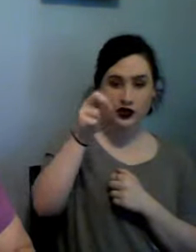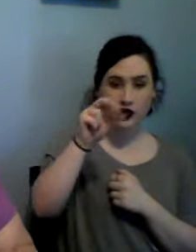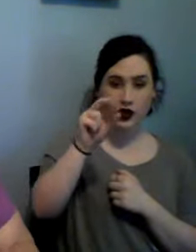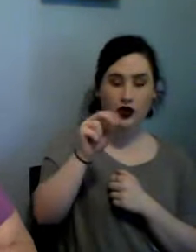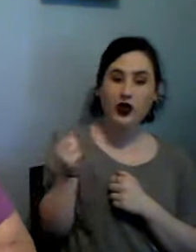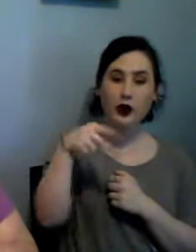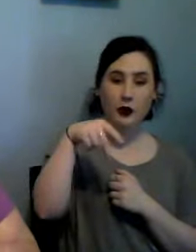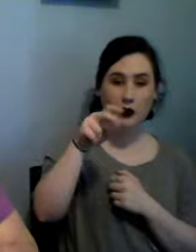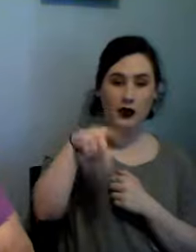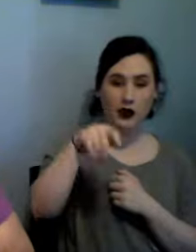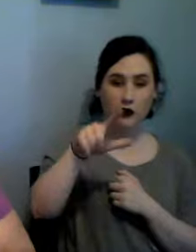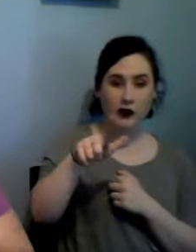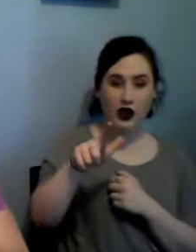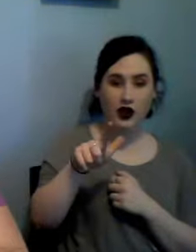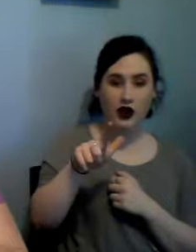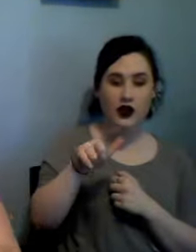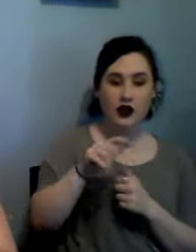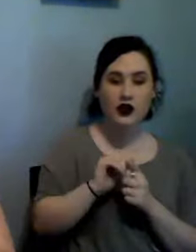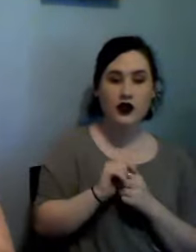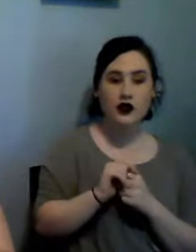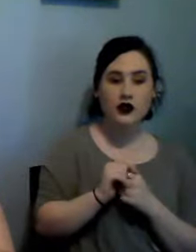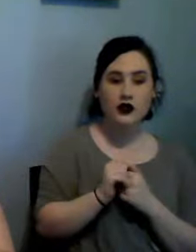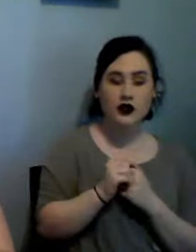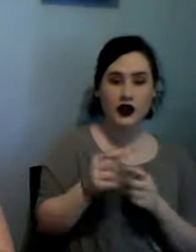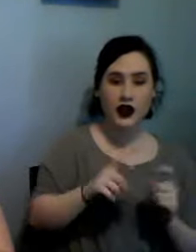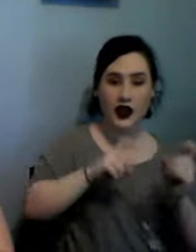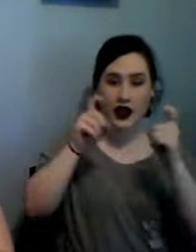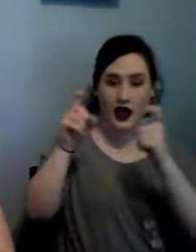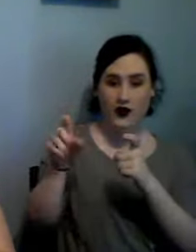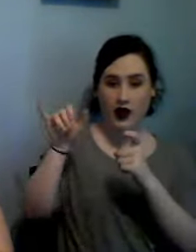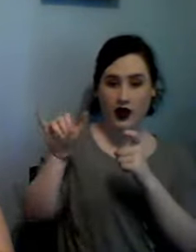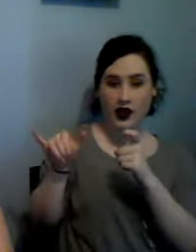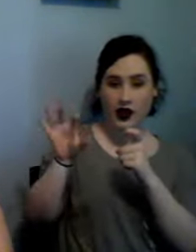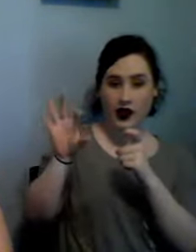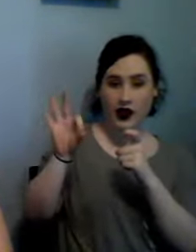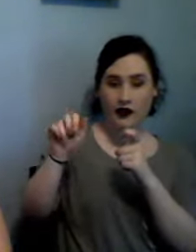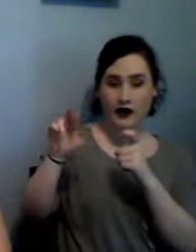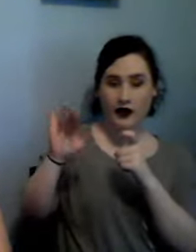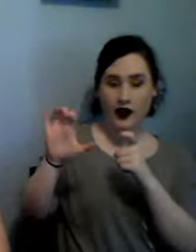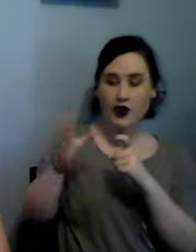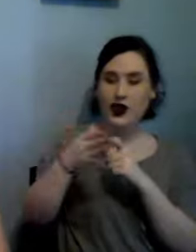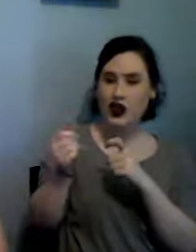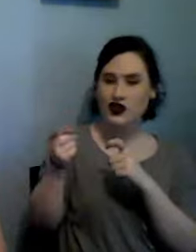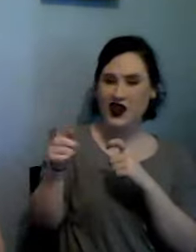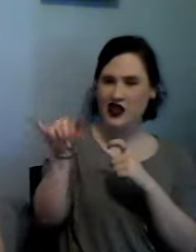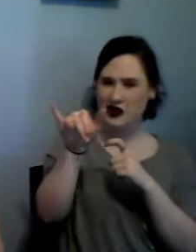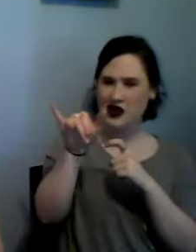gave me this fabric and I think that the two of these together would look good I'm sorry